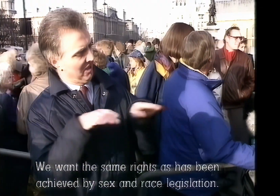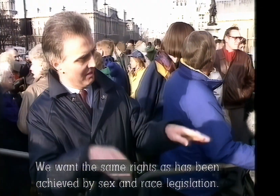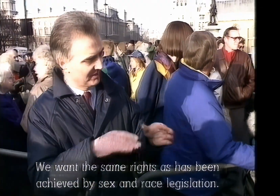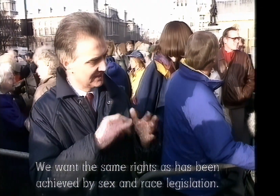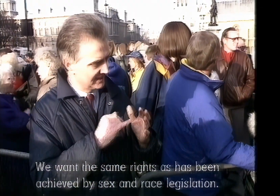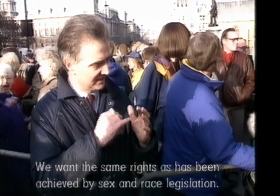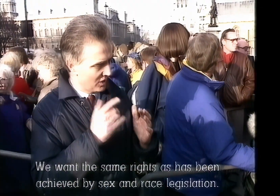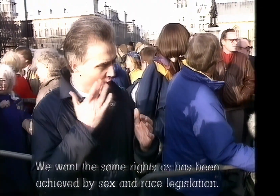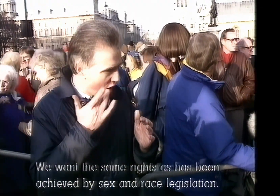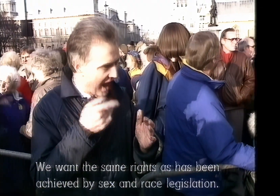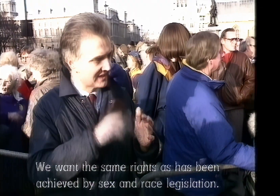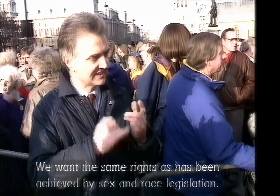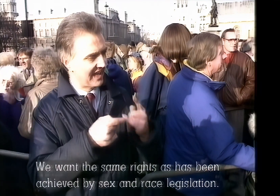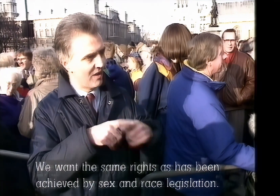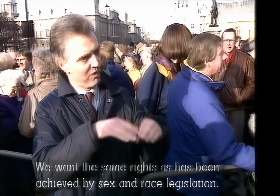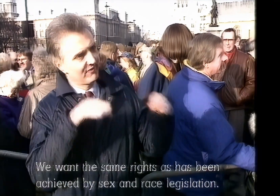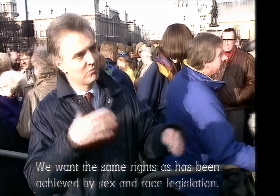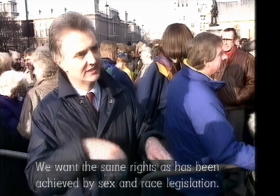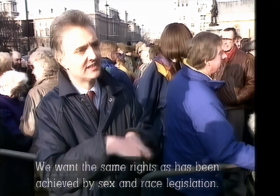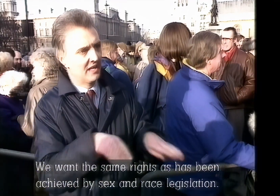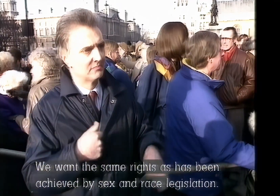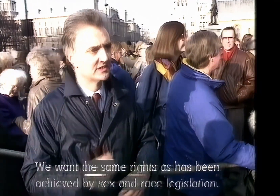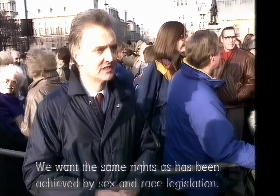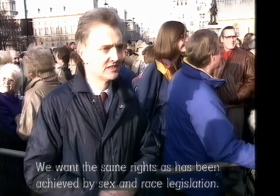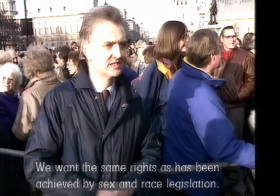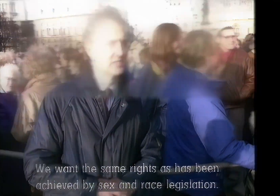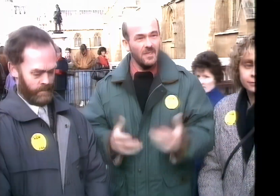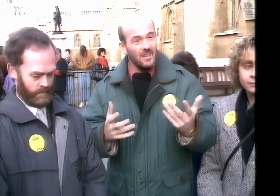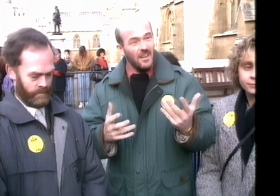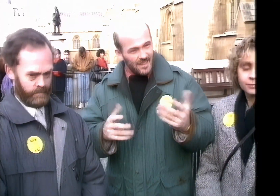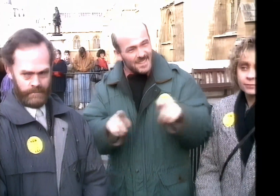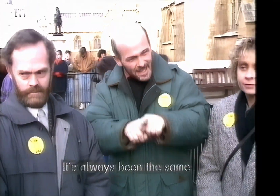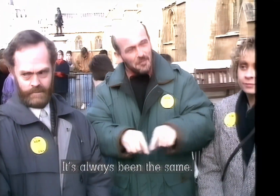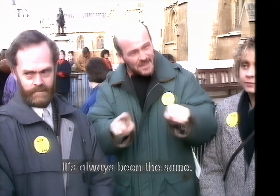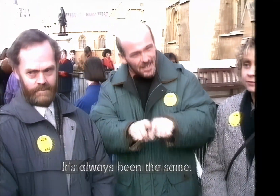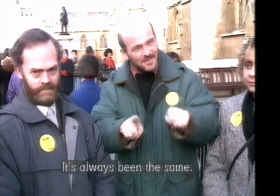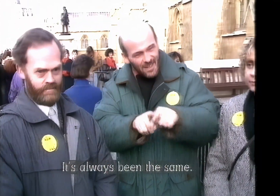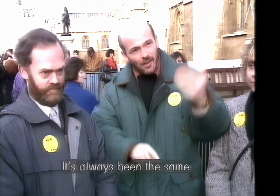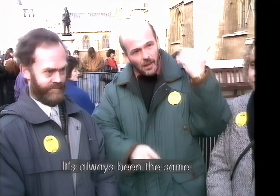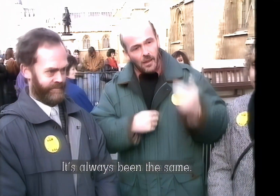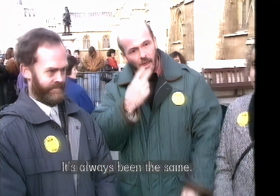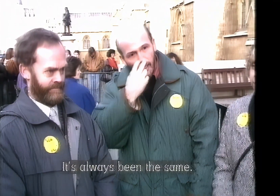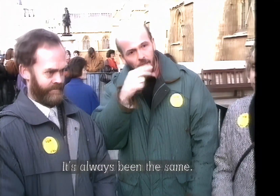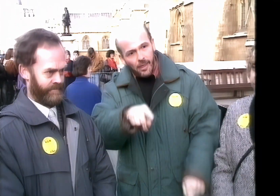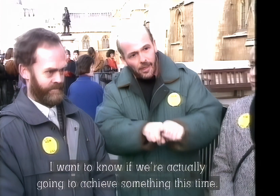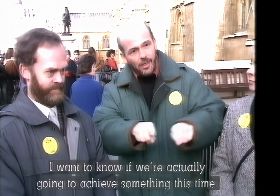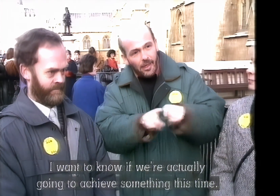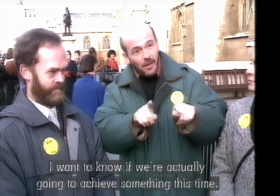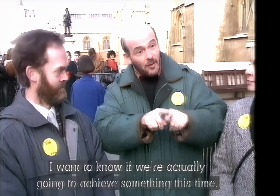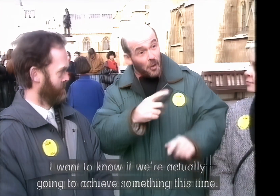We want the same rights as have been achieved by sex and race legislation. But it's always been the same hasn't it? And I